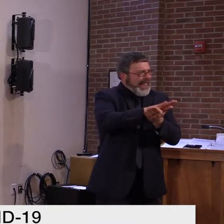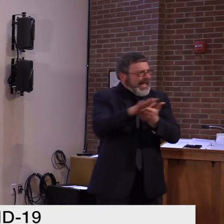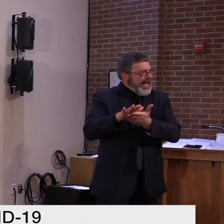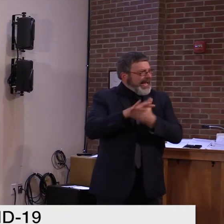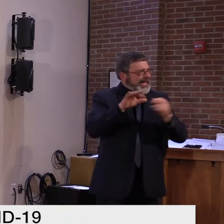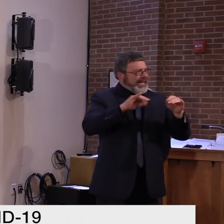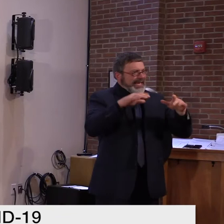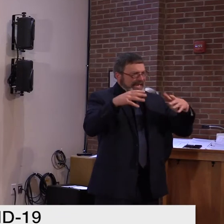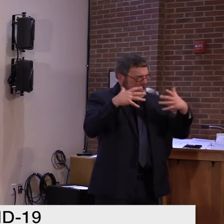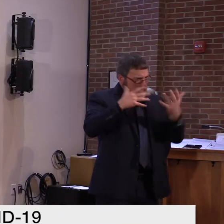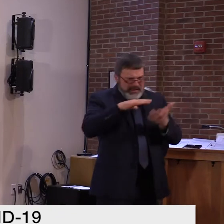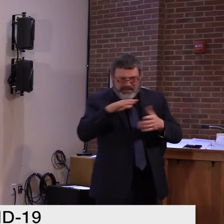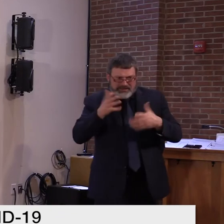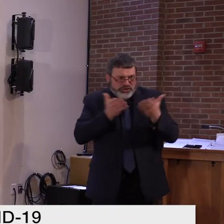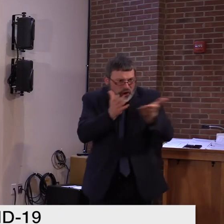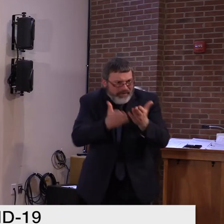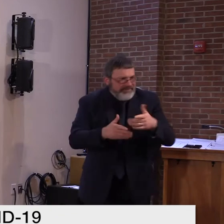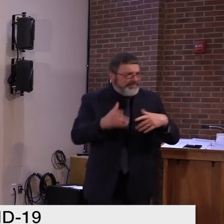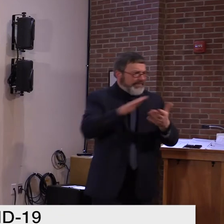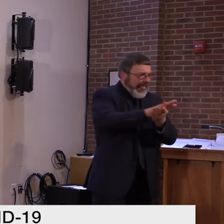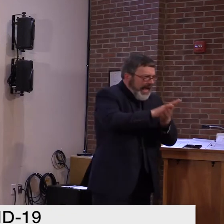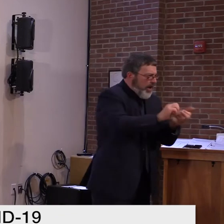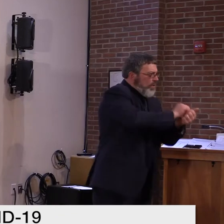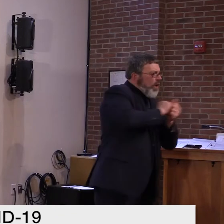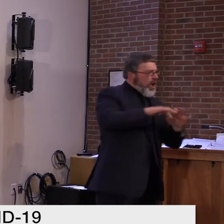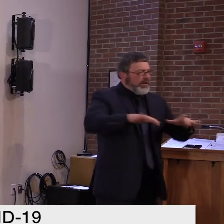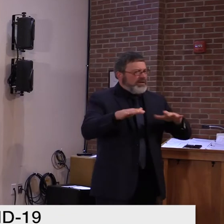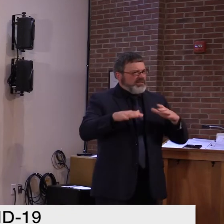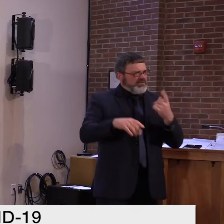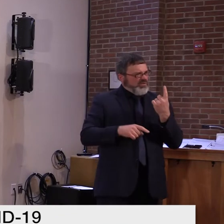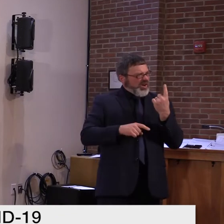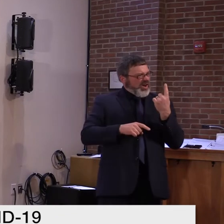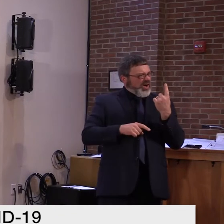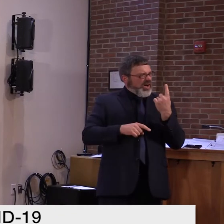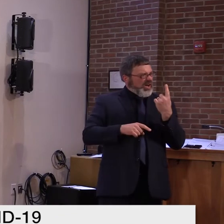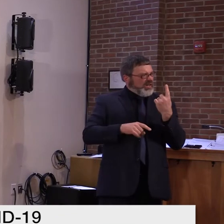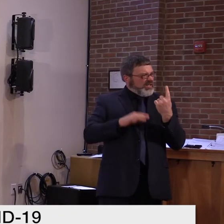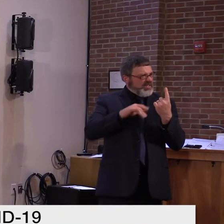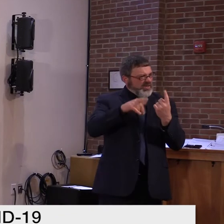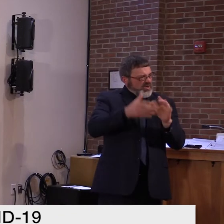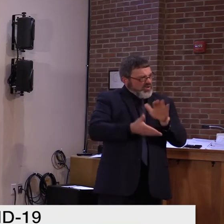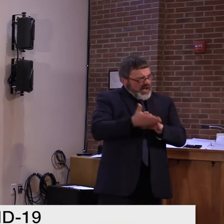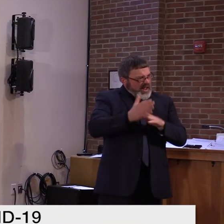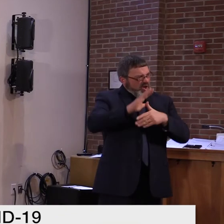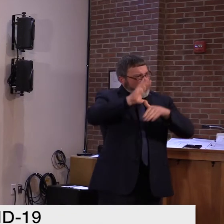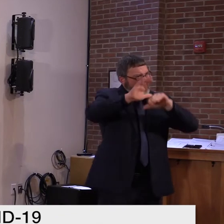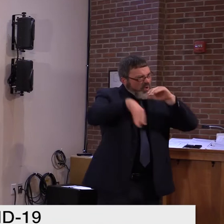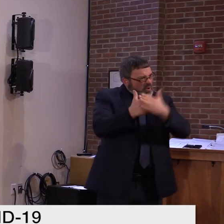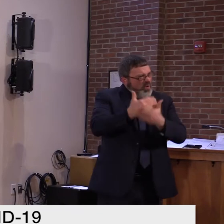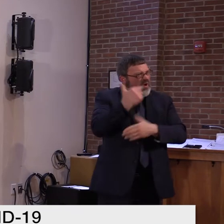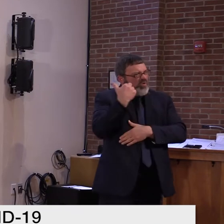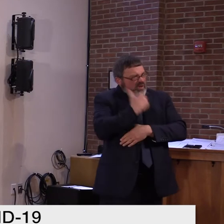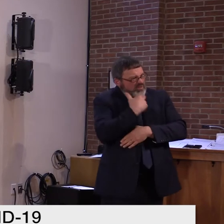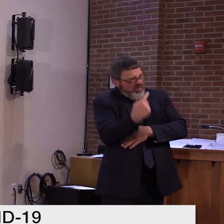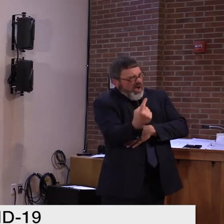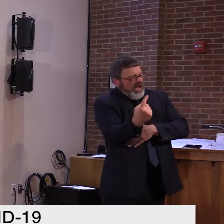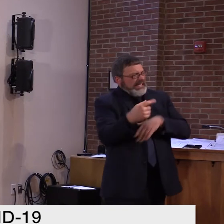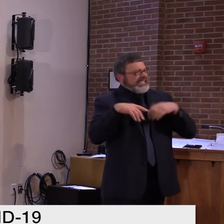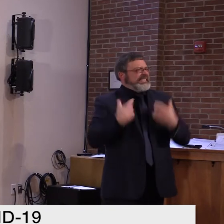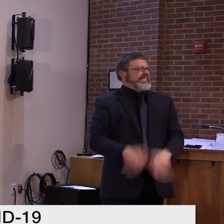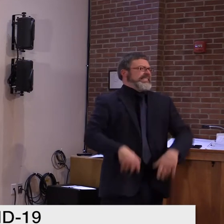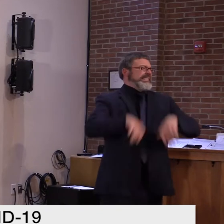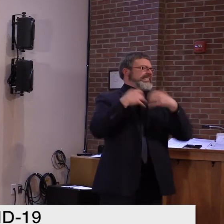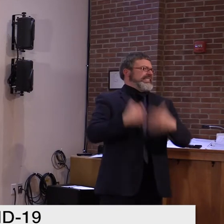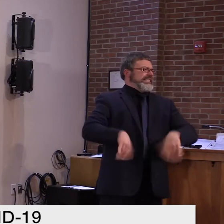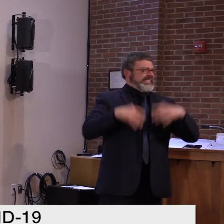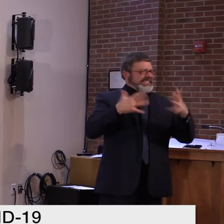And she's down to just herself now running this small diner. And she's saying, geez, you know, I it's